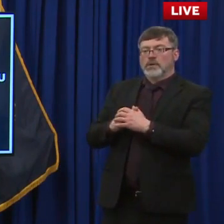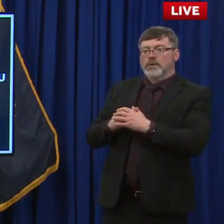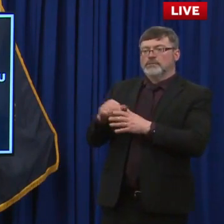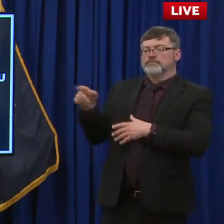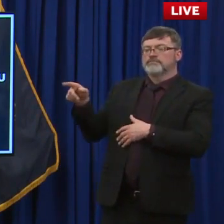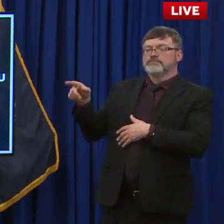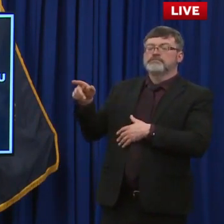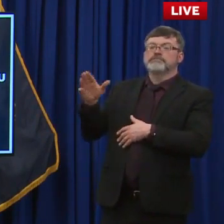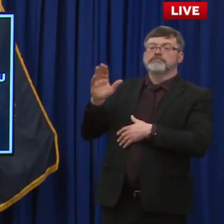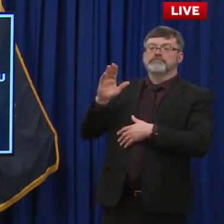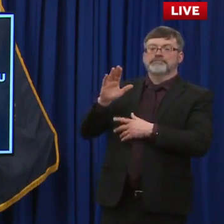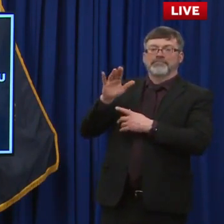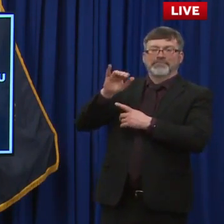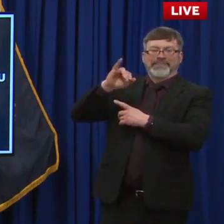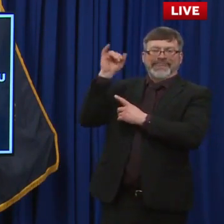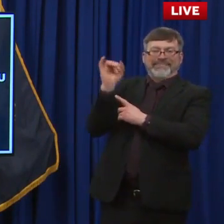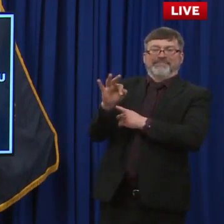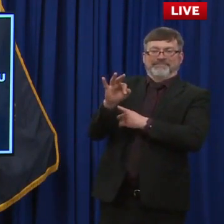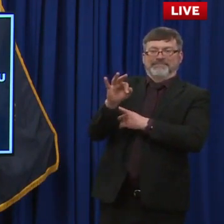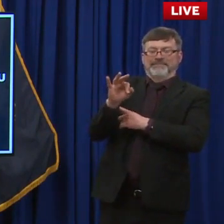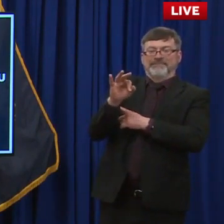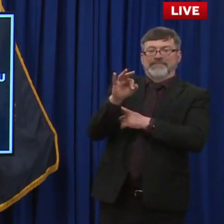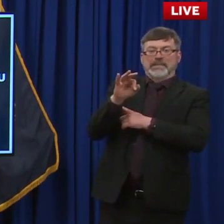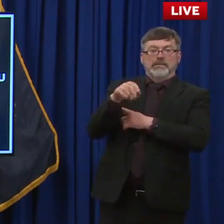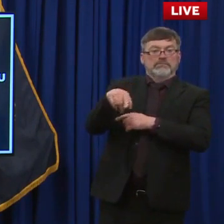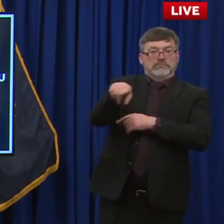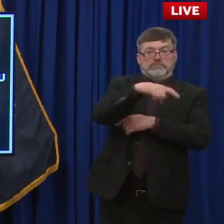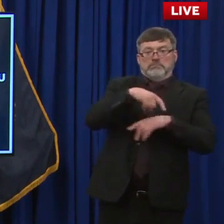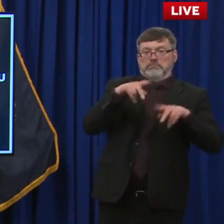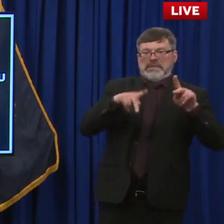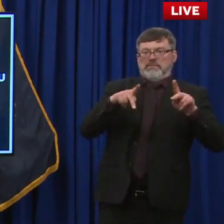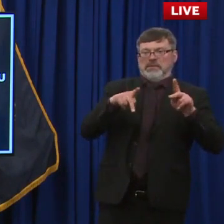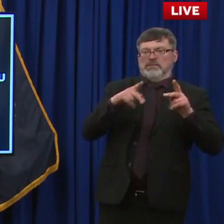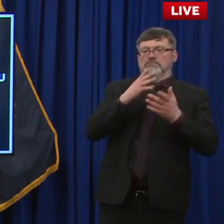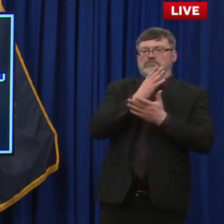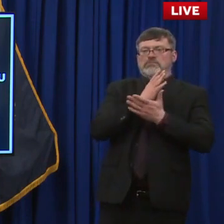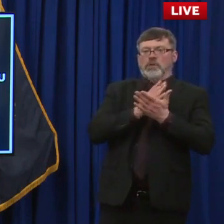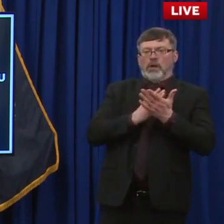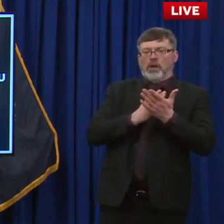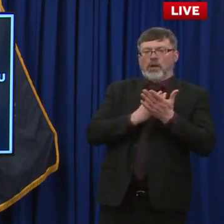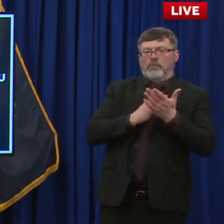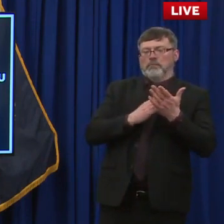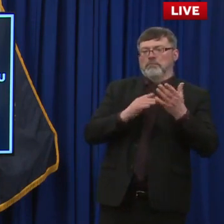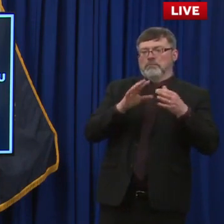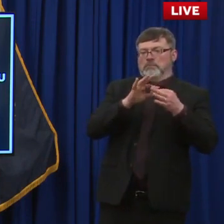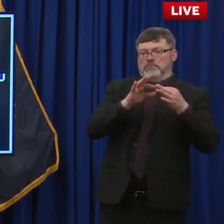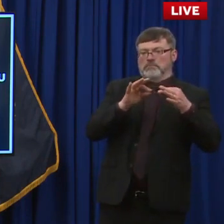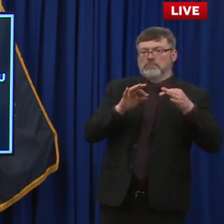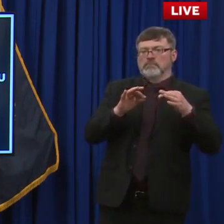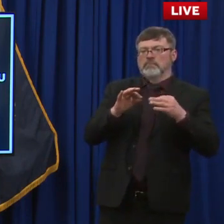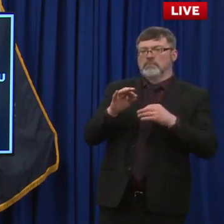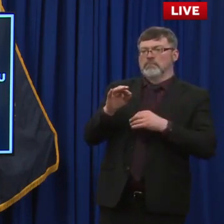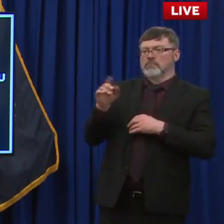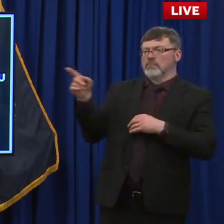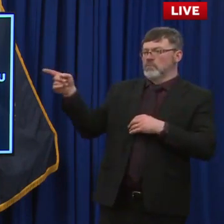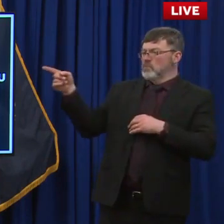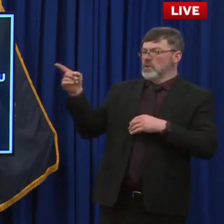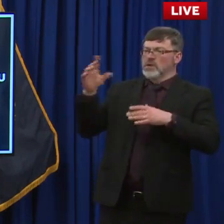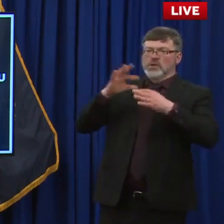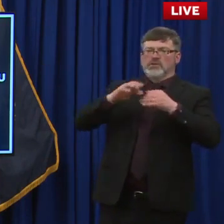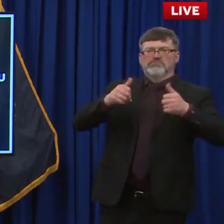issue with or find it hypocritical that you tout the spending coming from the stimulus bill, but did say that you would have voted against it? Well, again,